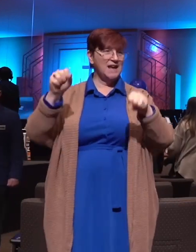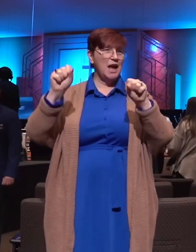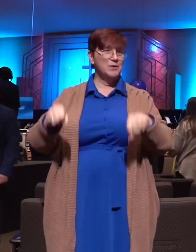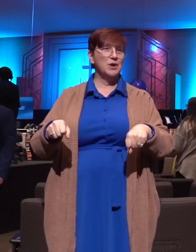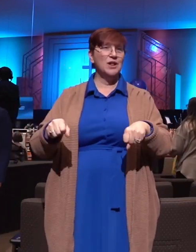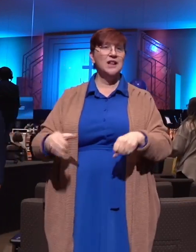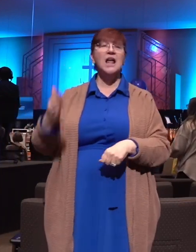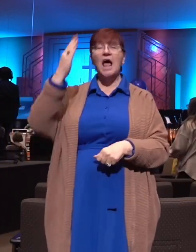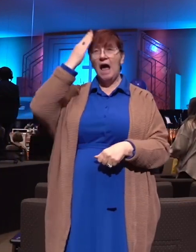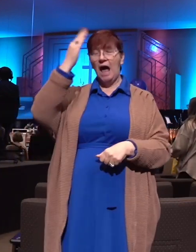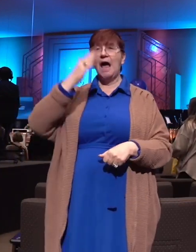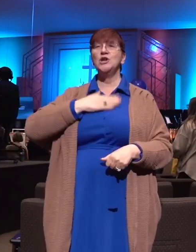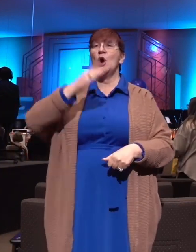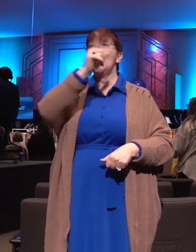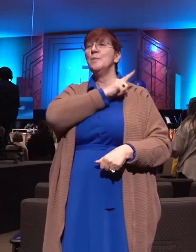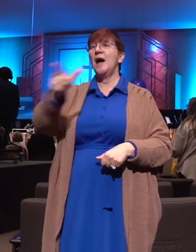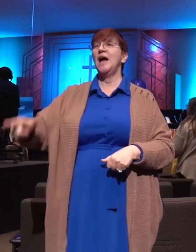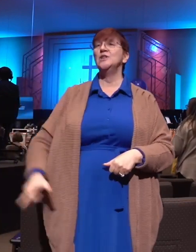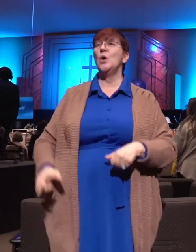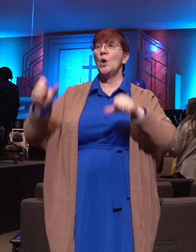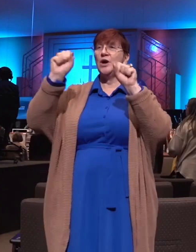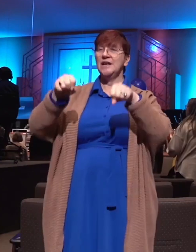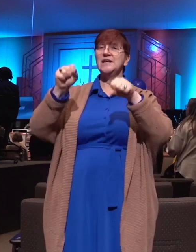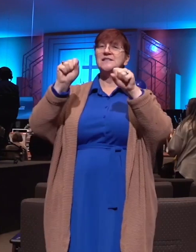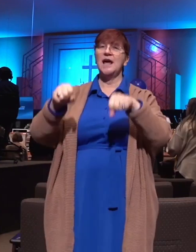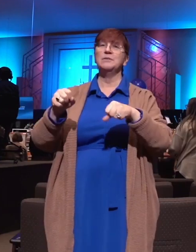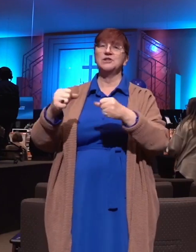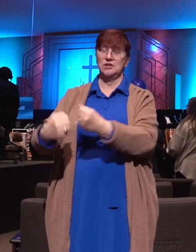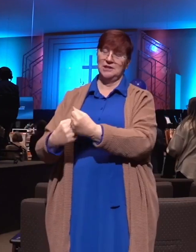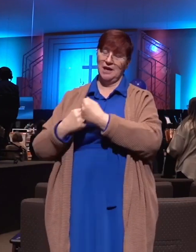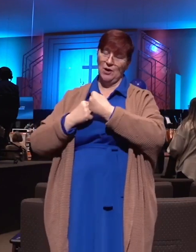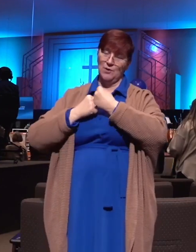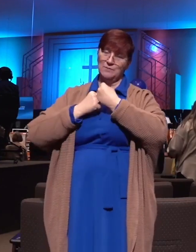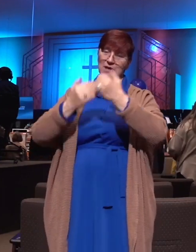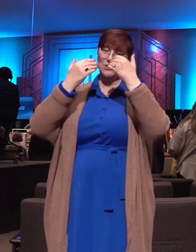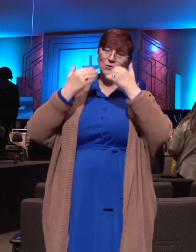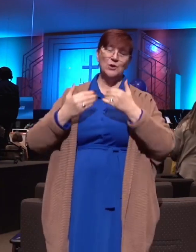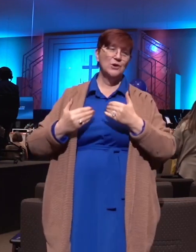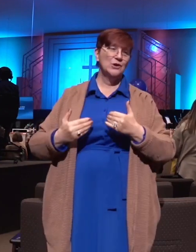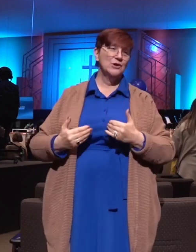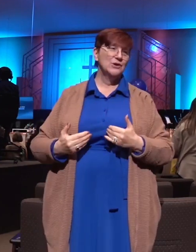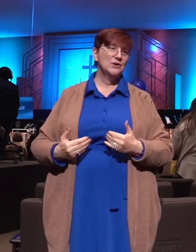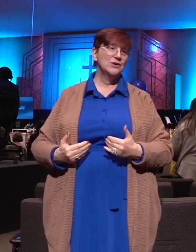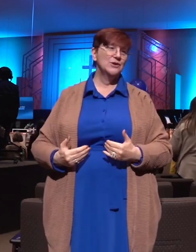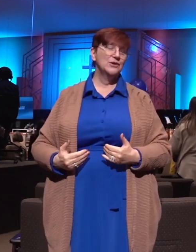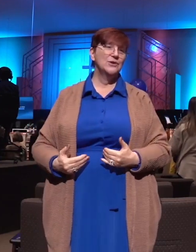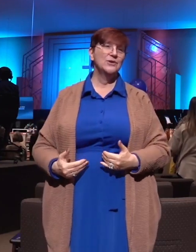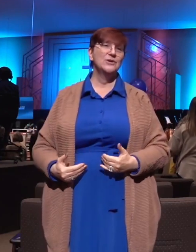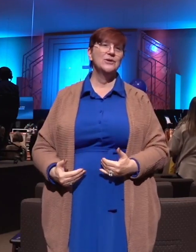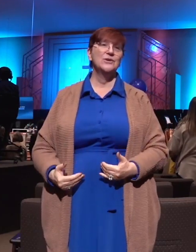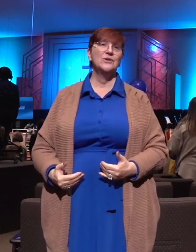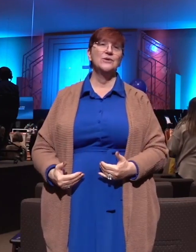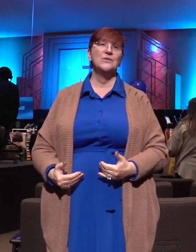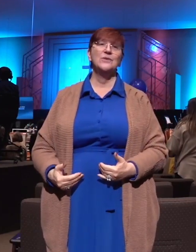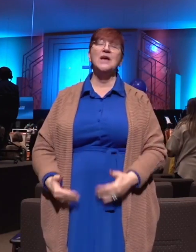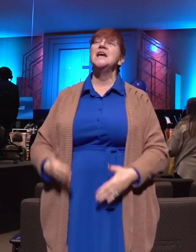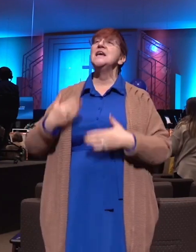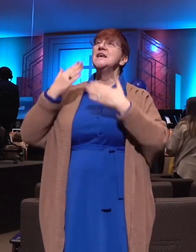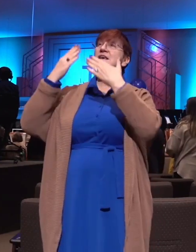able i know my lord is able to carry me through he's